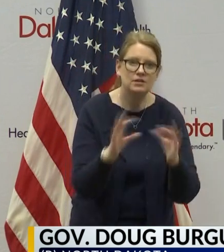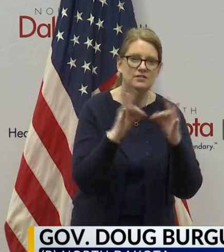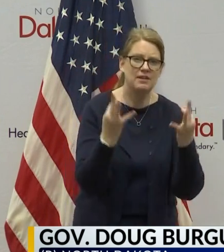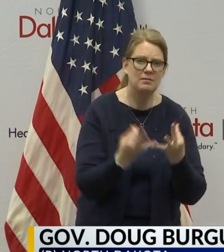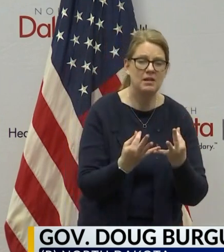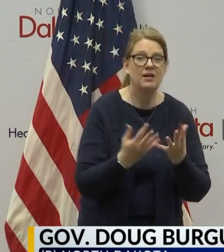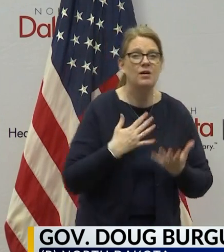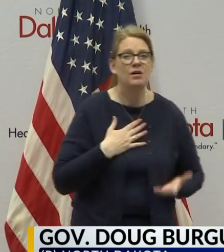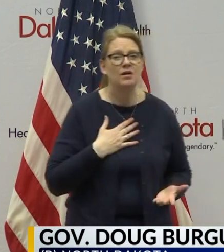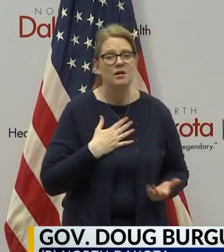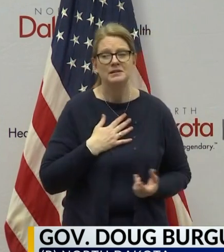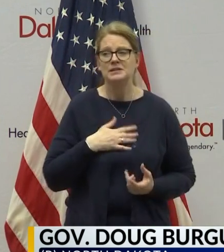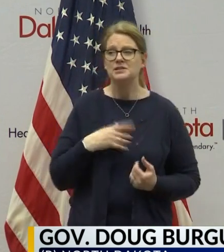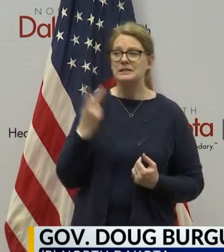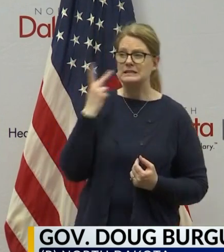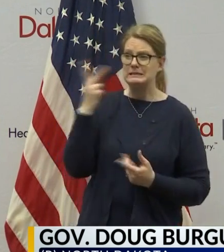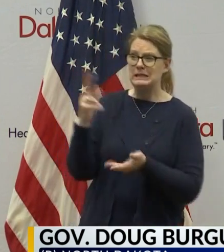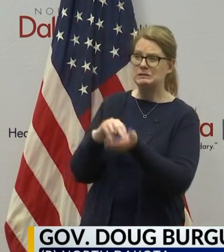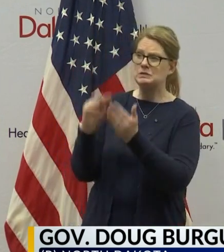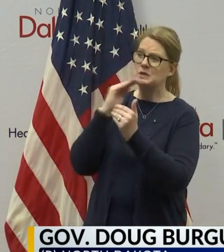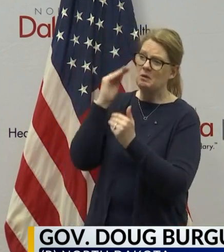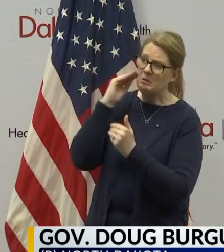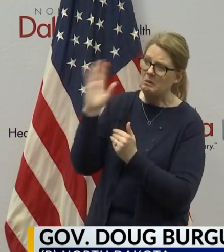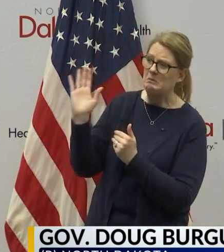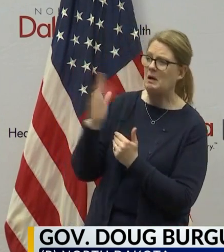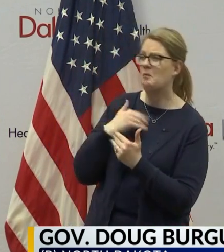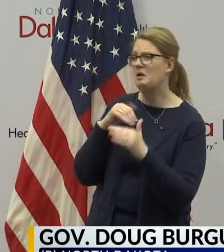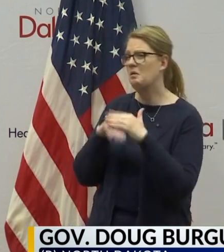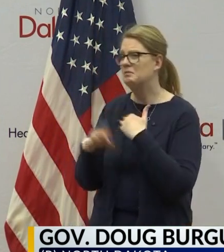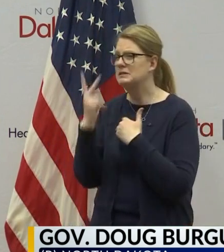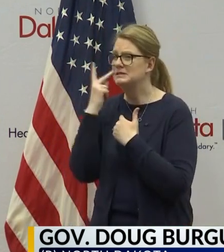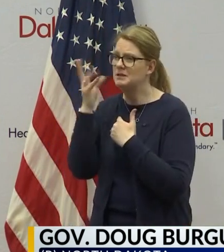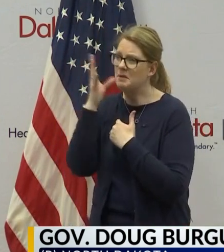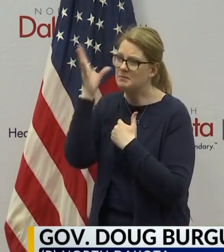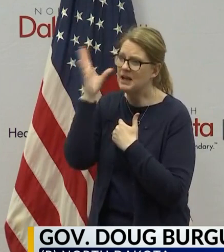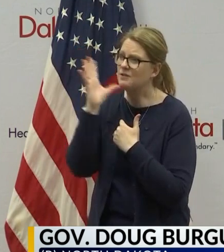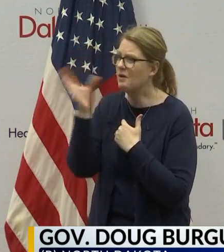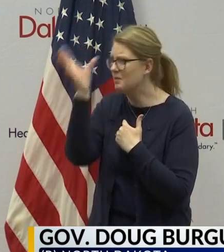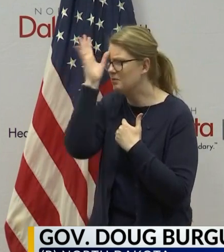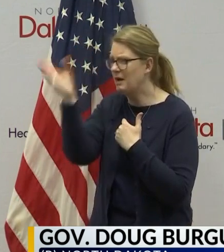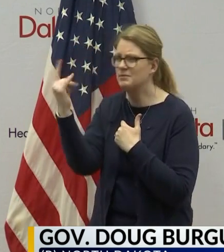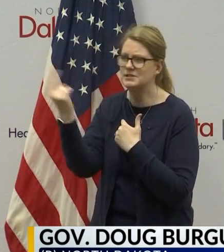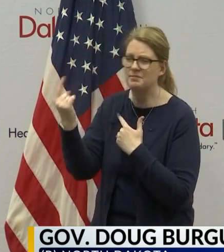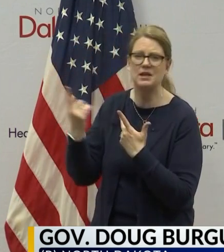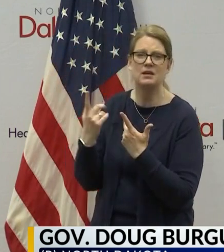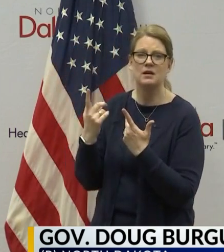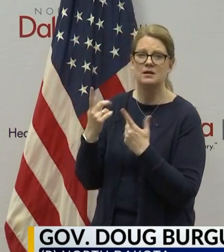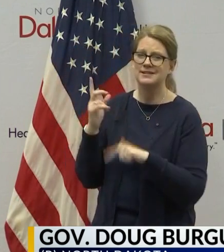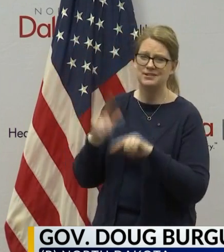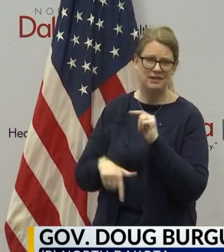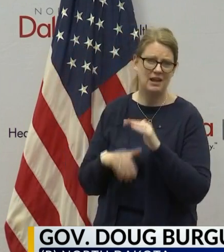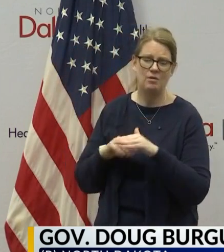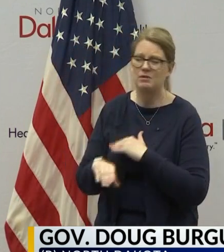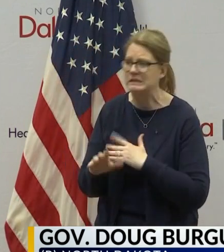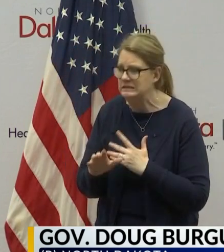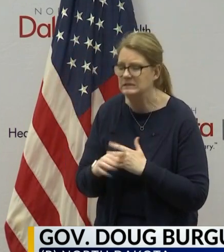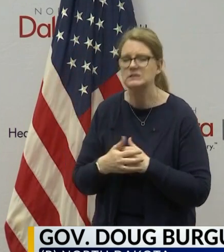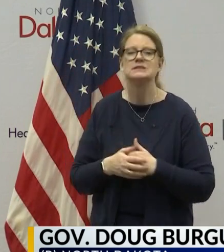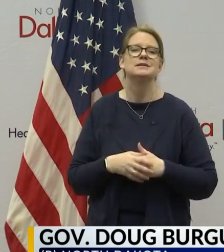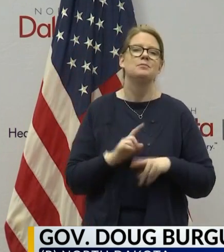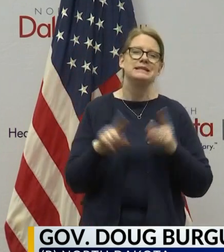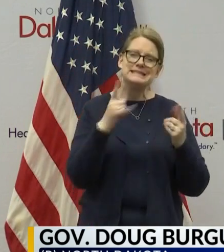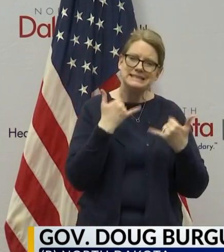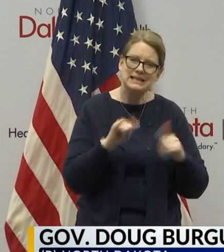to not be visiting your loved ones. But we would say, you know, amp up the cards, the letters, the Skype, the Zoom, the phone